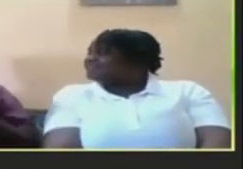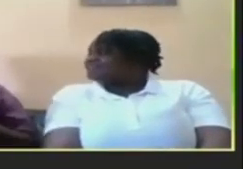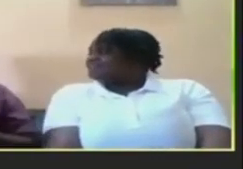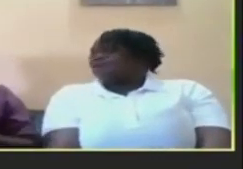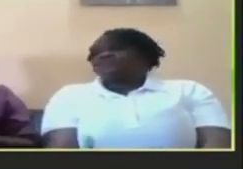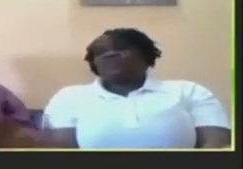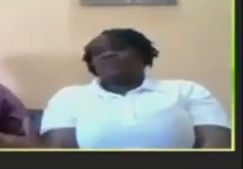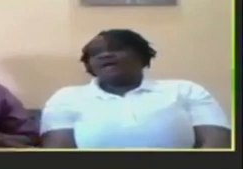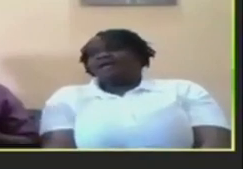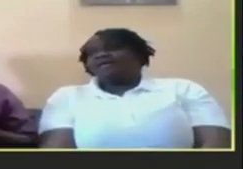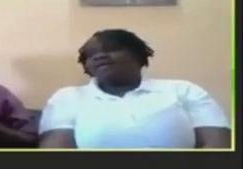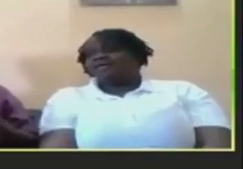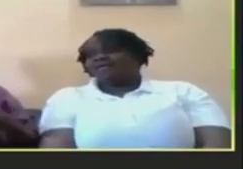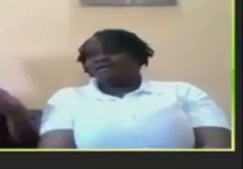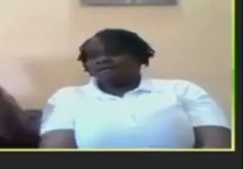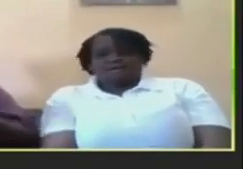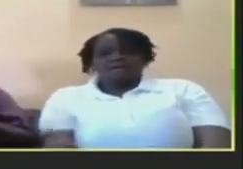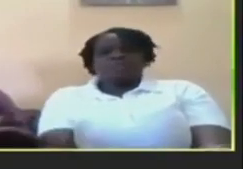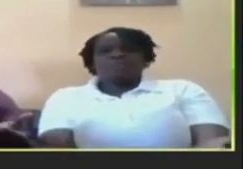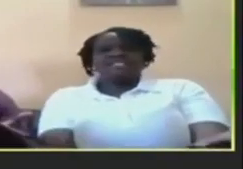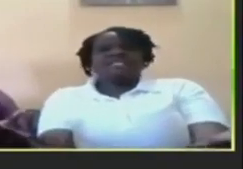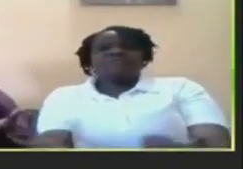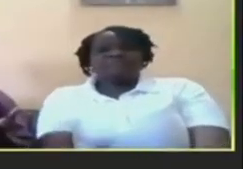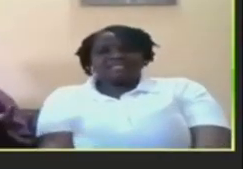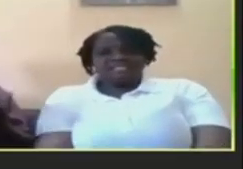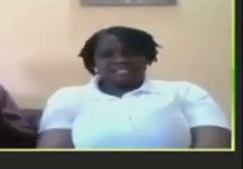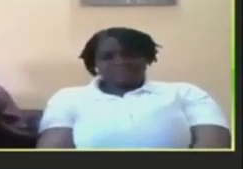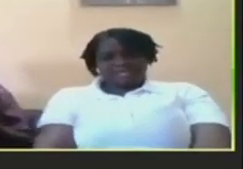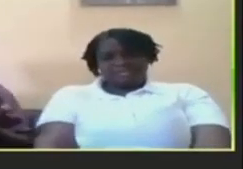so why you're telling everybody to learn Spanish